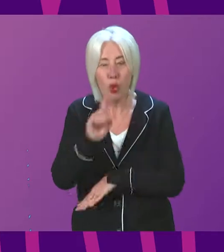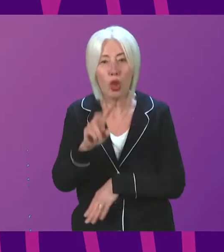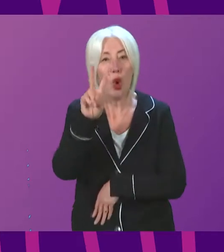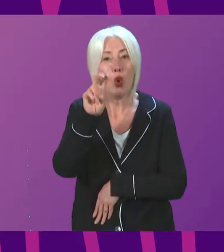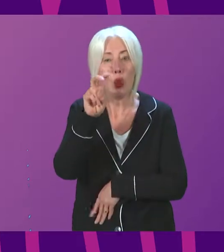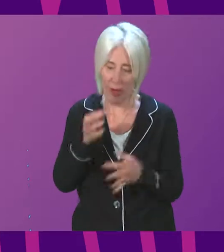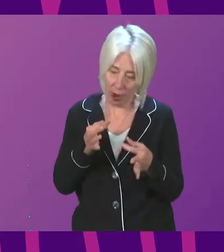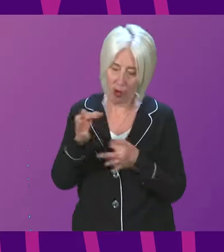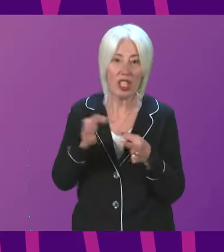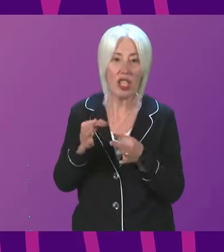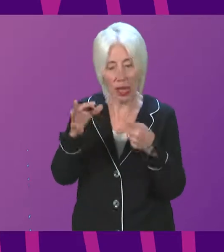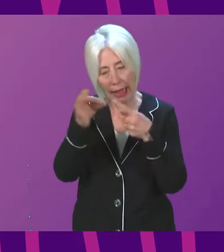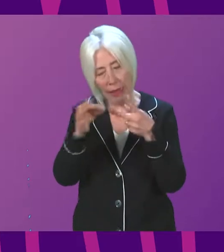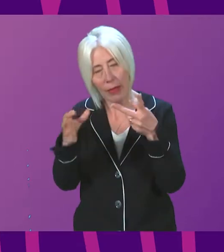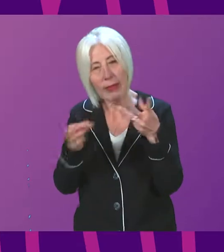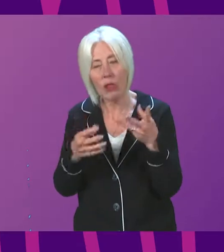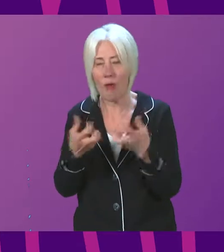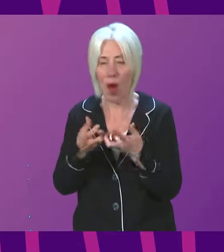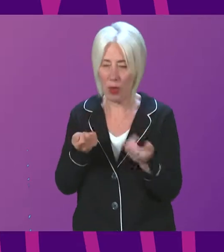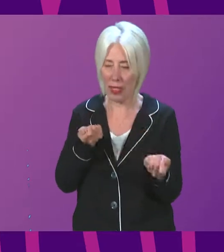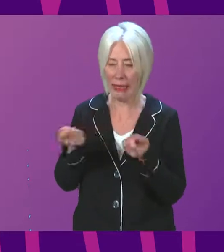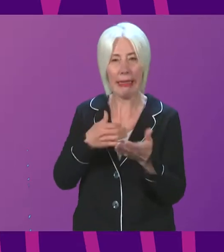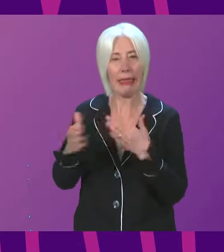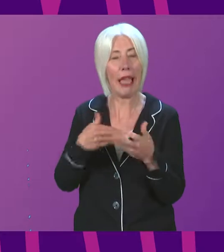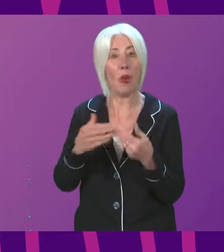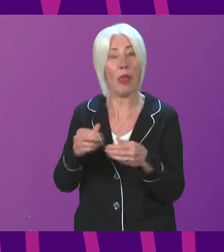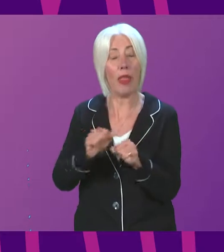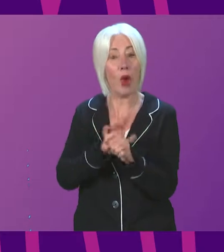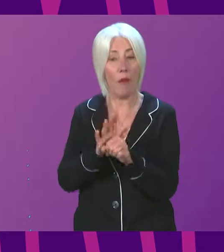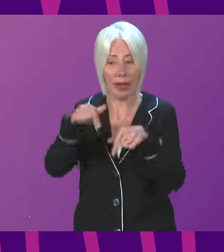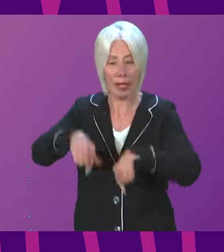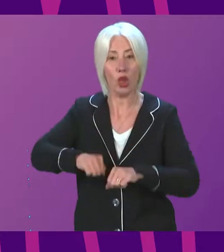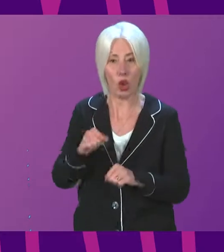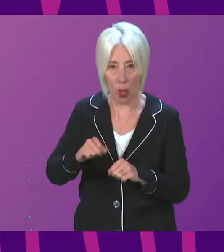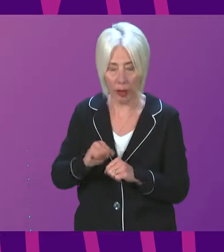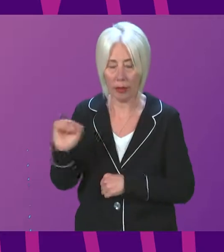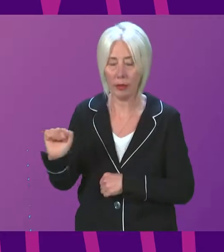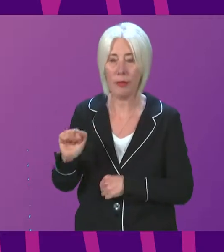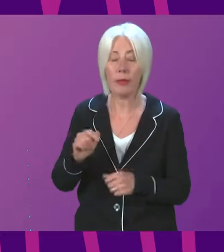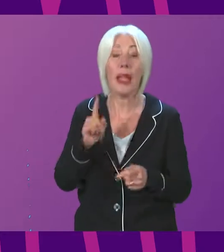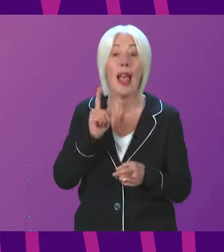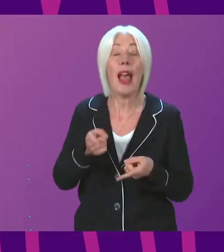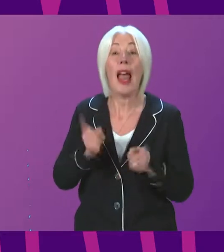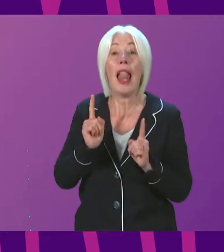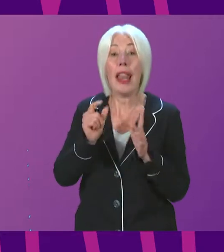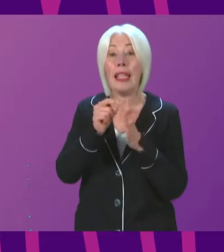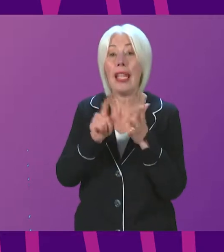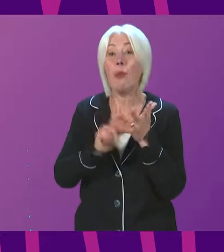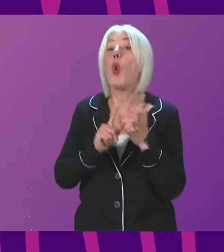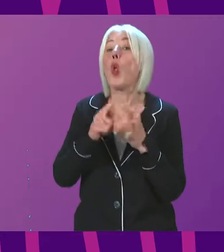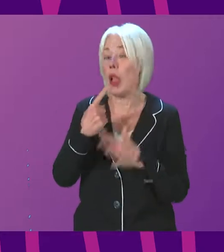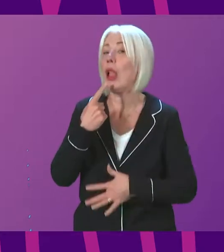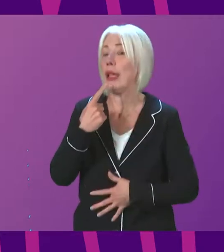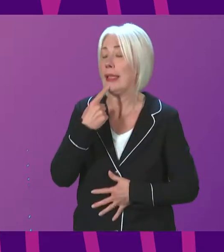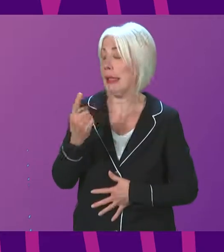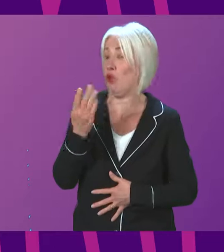of the handling of the pandemic in Scotland. Lady Poole summarised the approach the Inquiry is taking to the terms of reference during some